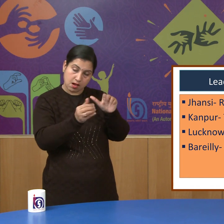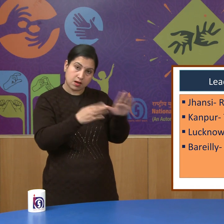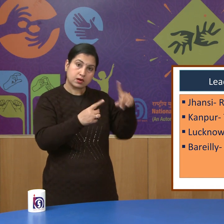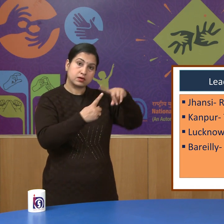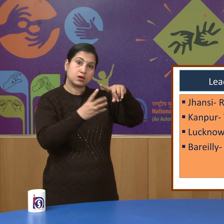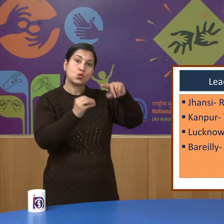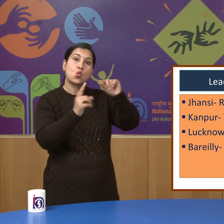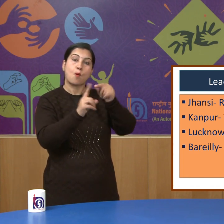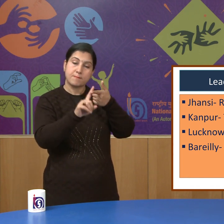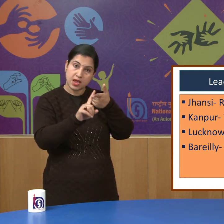Kunwar Singh,